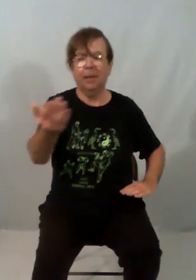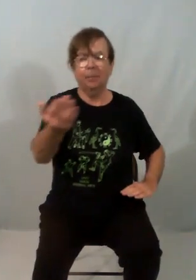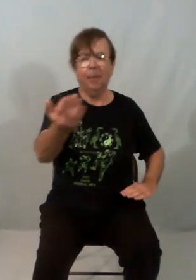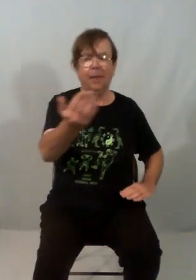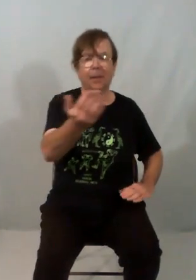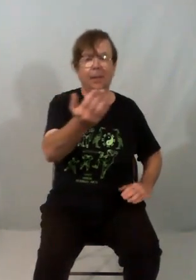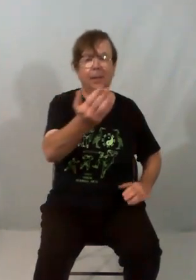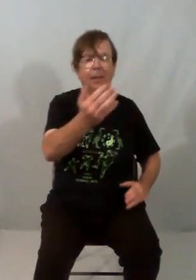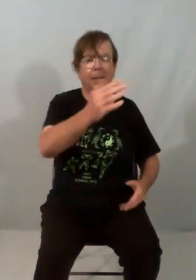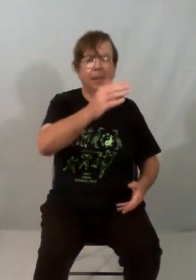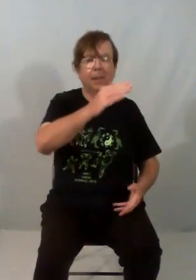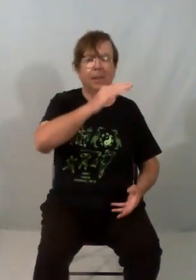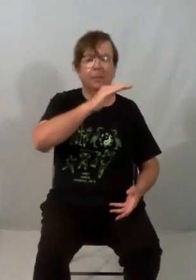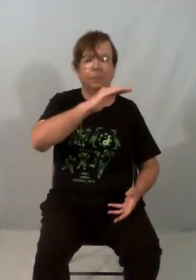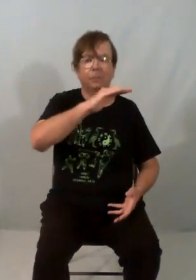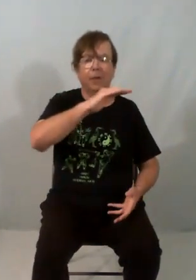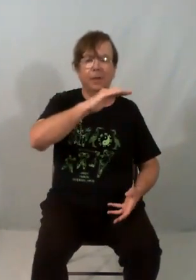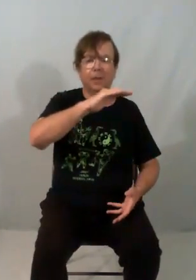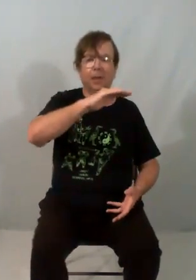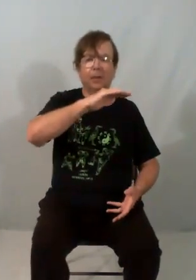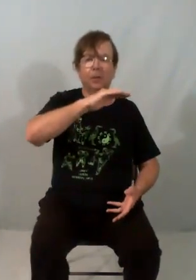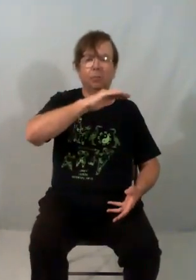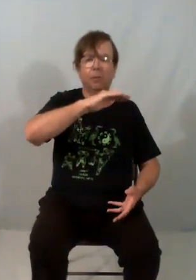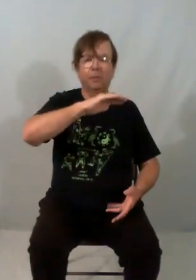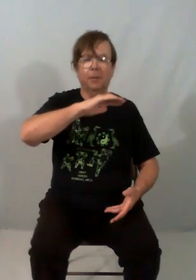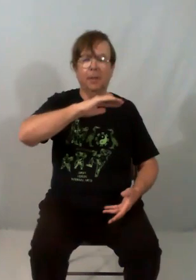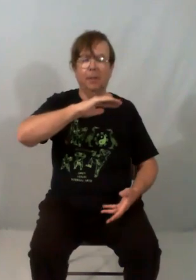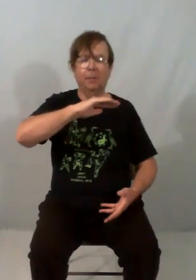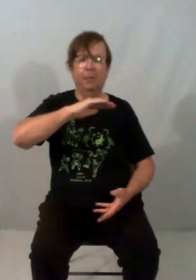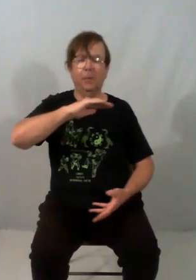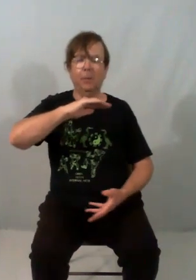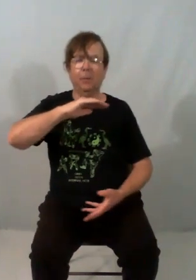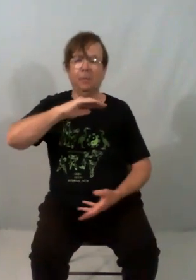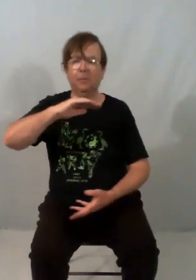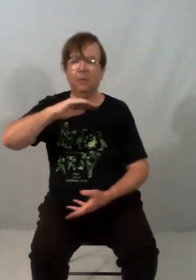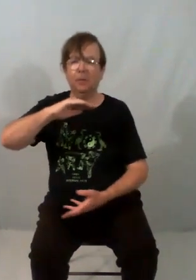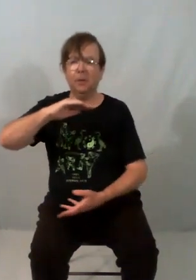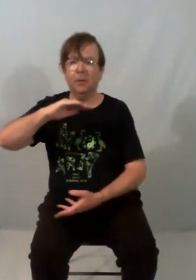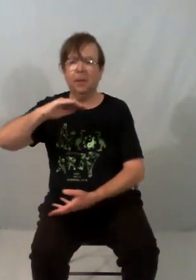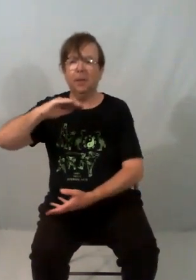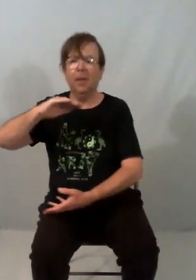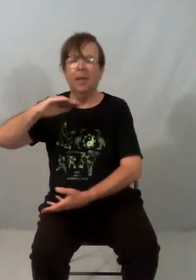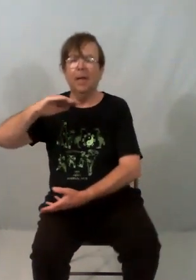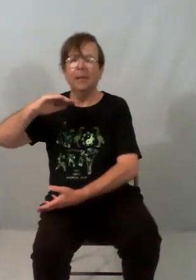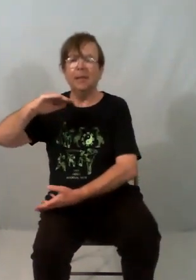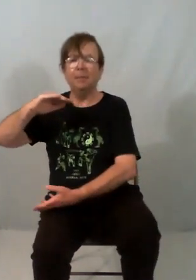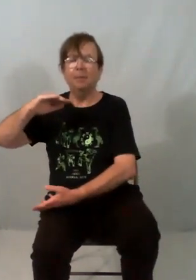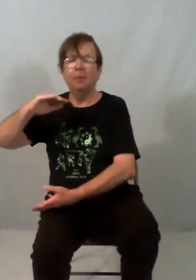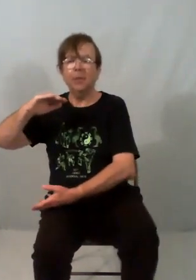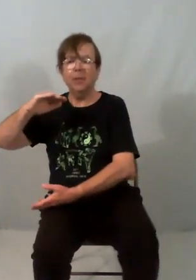back. Raise the toes. Bring your foot in before you move across and turn. Step forward just a